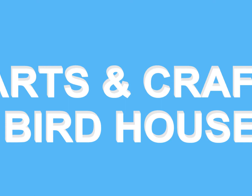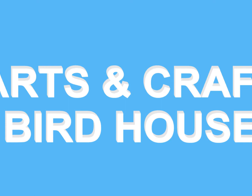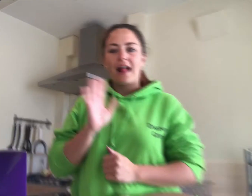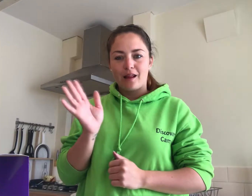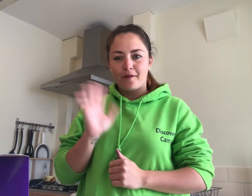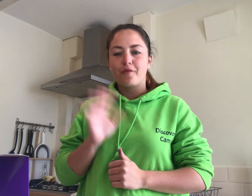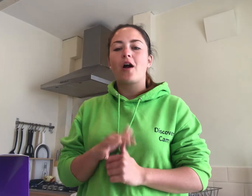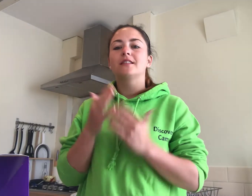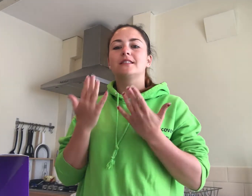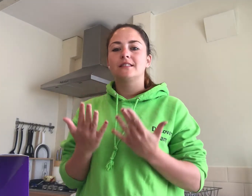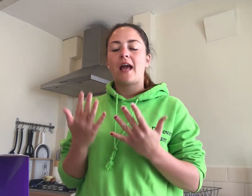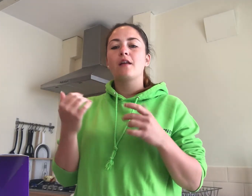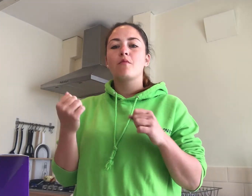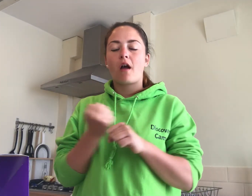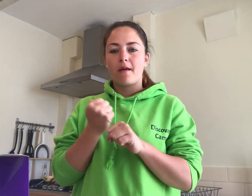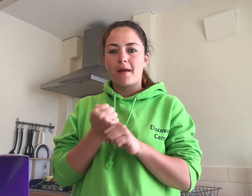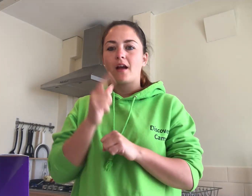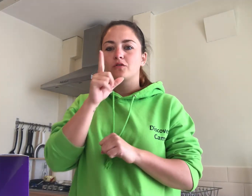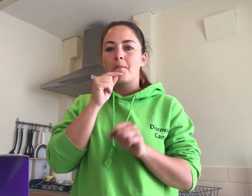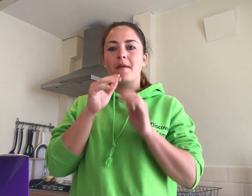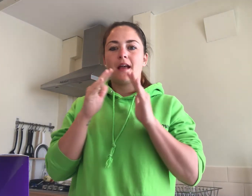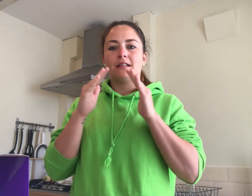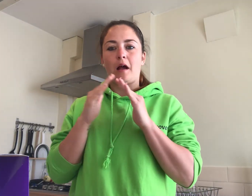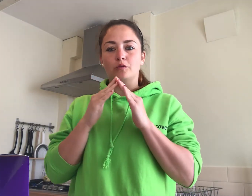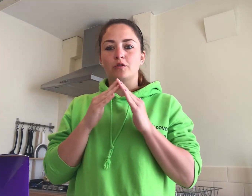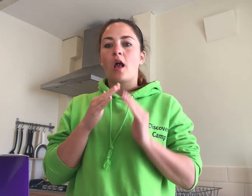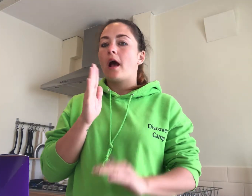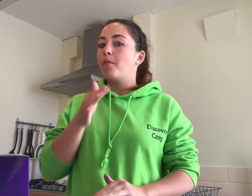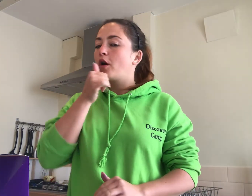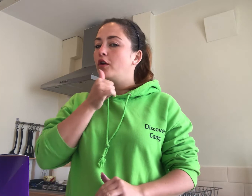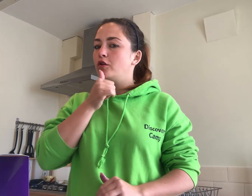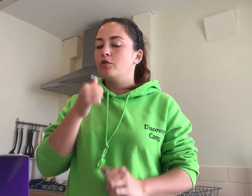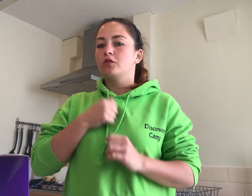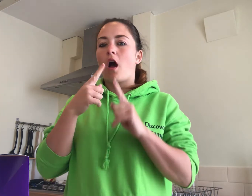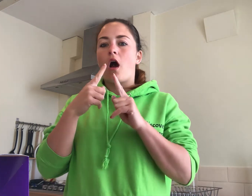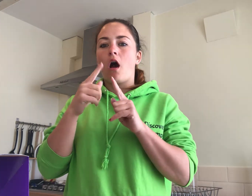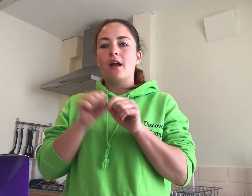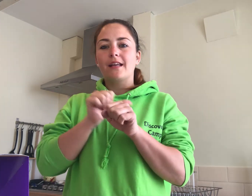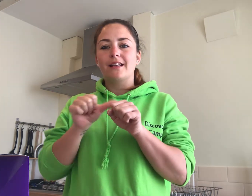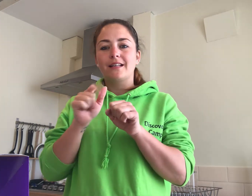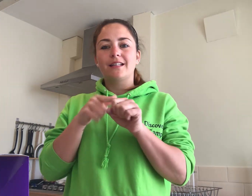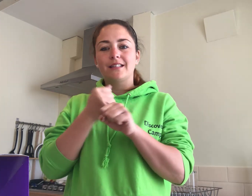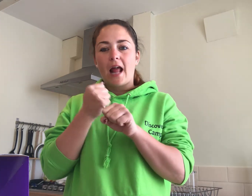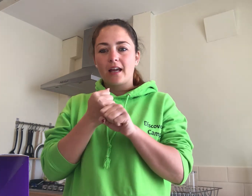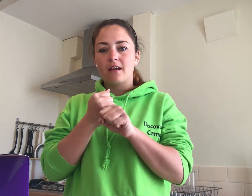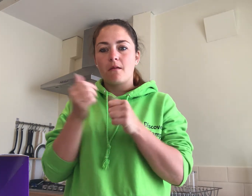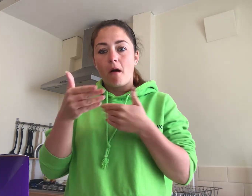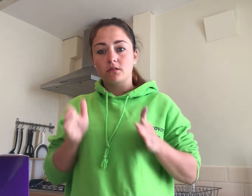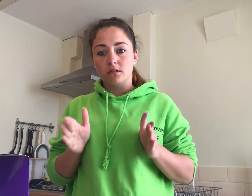hello everyone today we're gonna make some bird houses and we're gonna use our Easter egg boxes